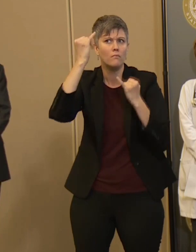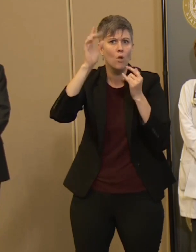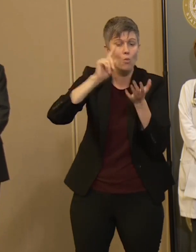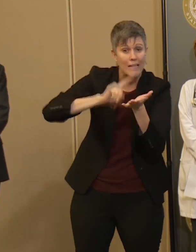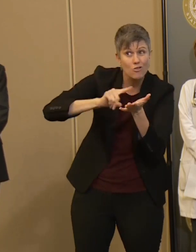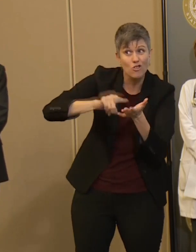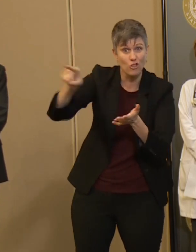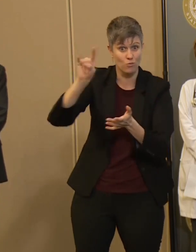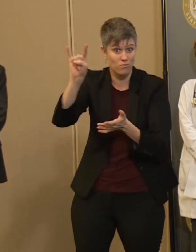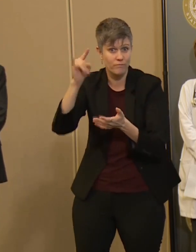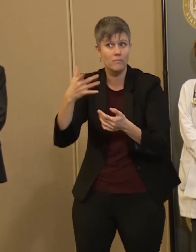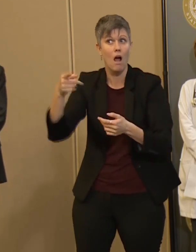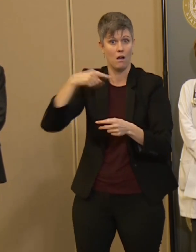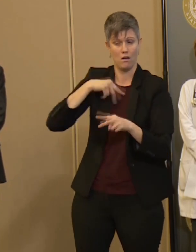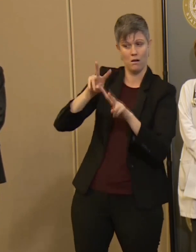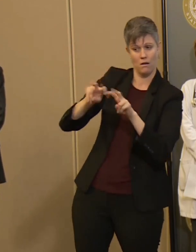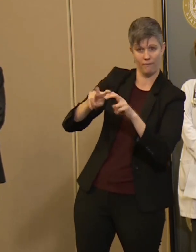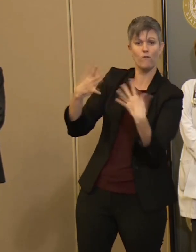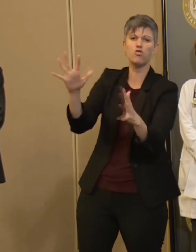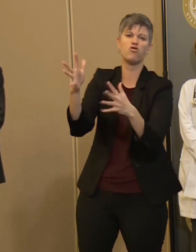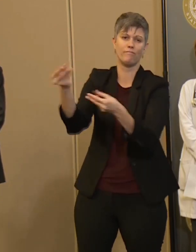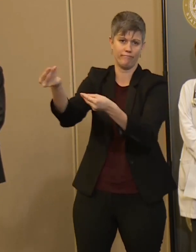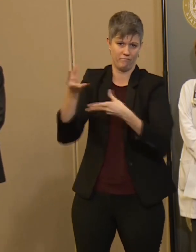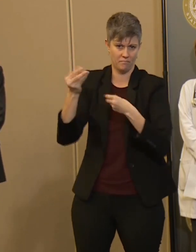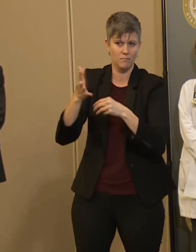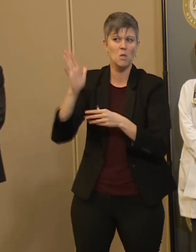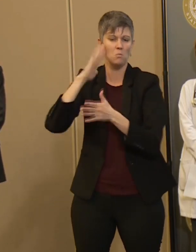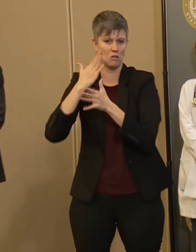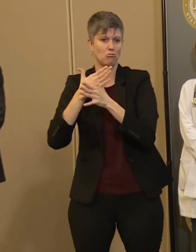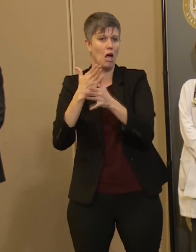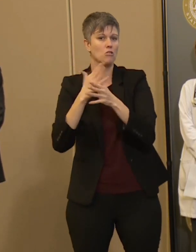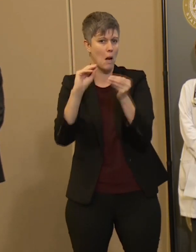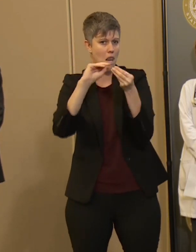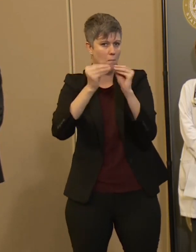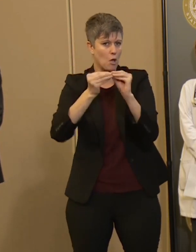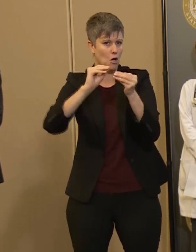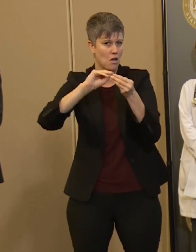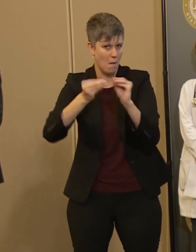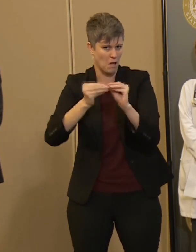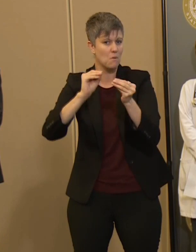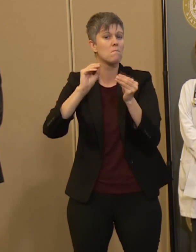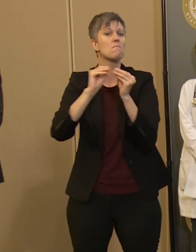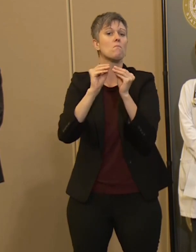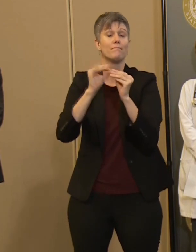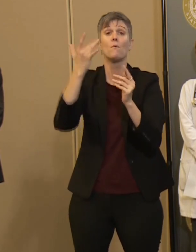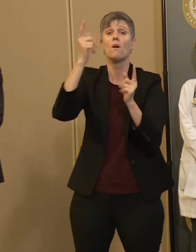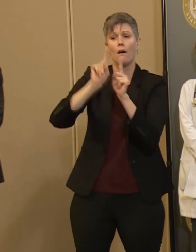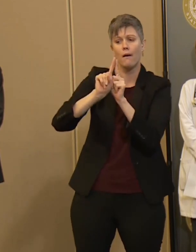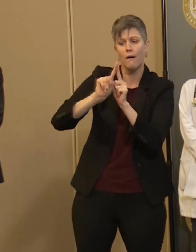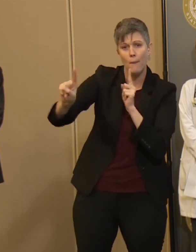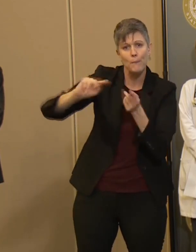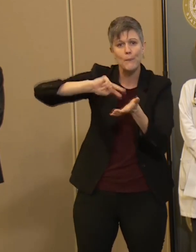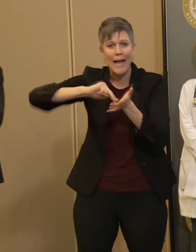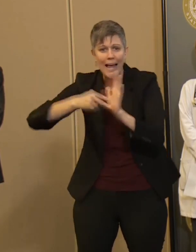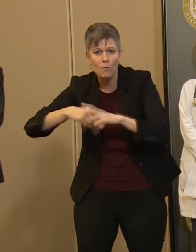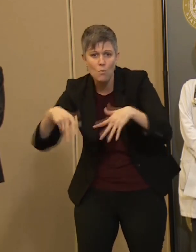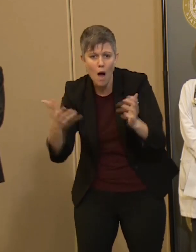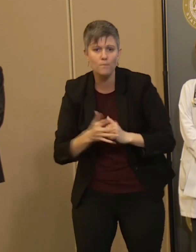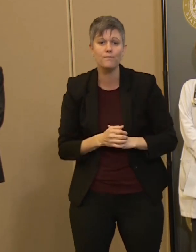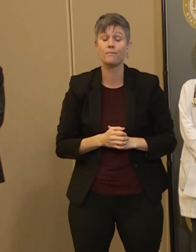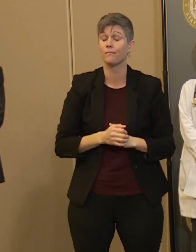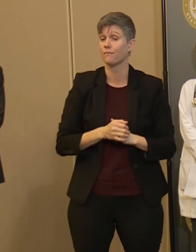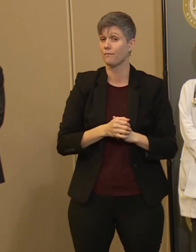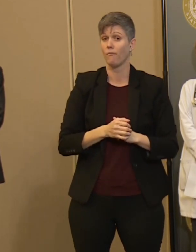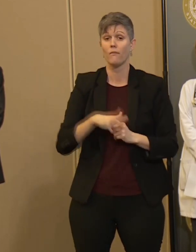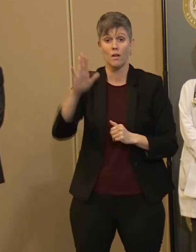have seen. And you're going to see some numbers about social distancing. Right now, we believe before today